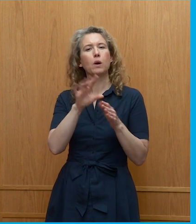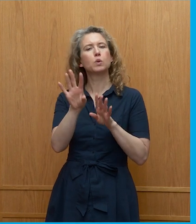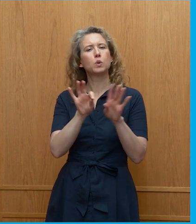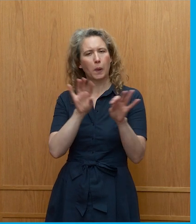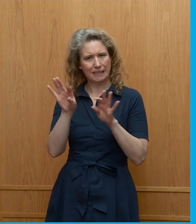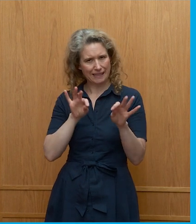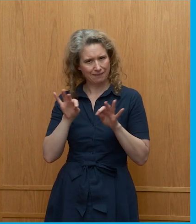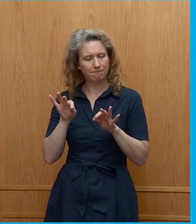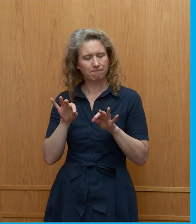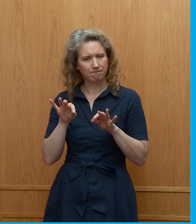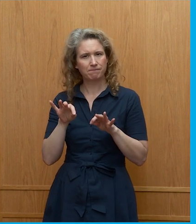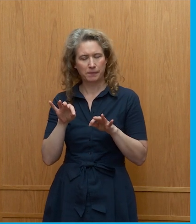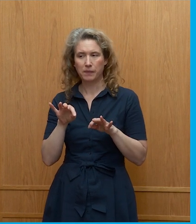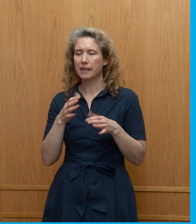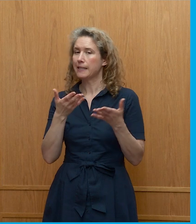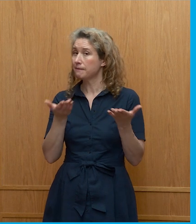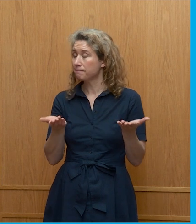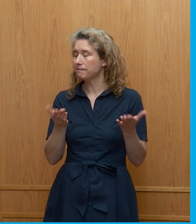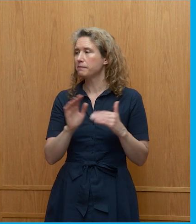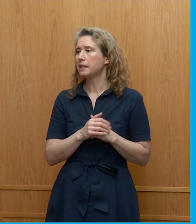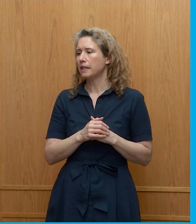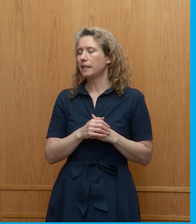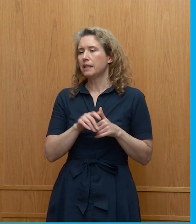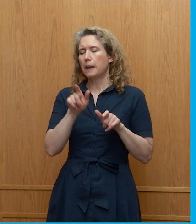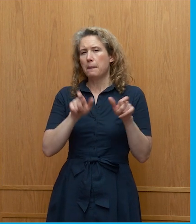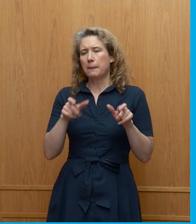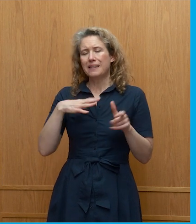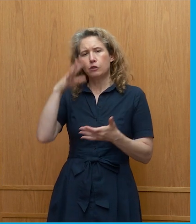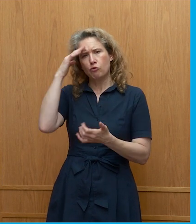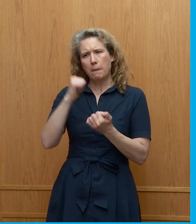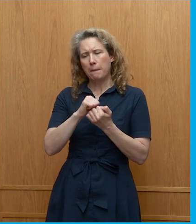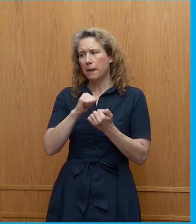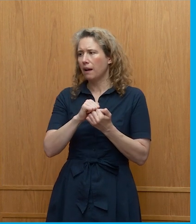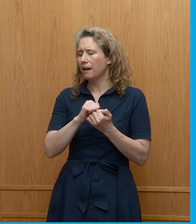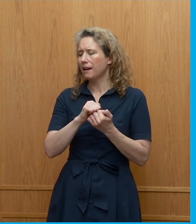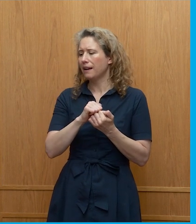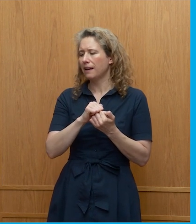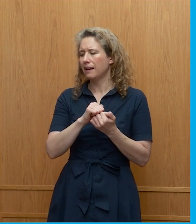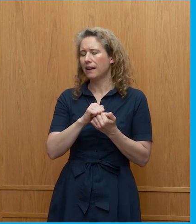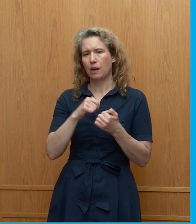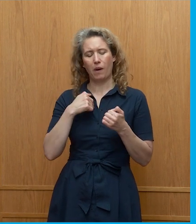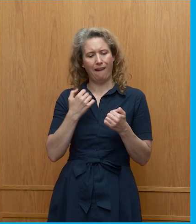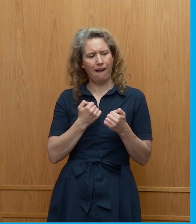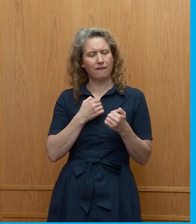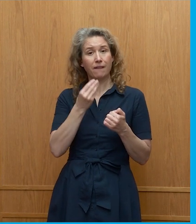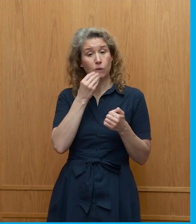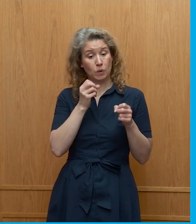we've got and and what to do and i think people have to remember that it is a very demand driven food system so it's